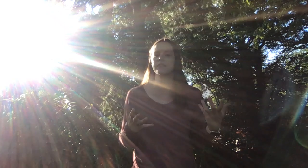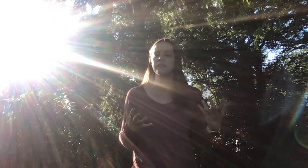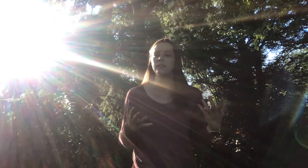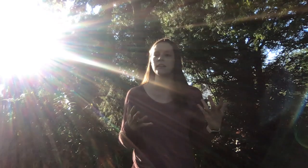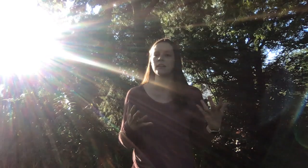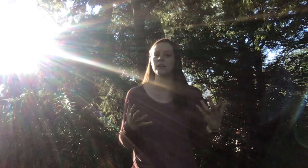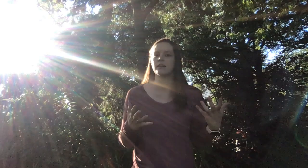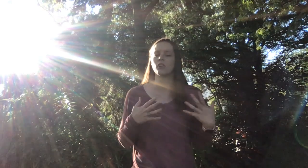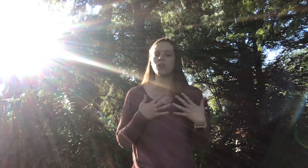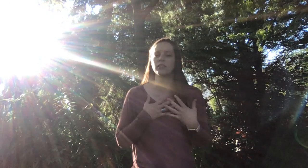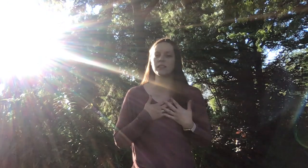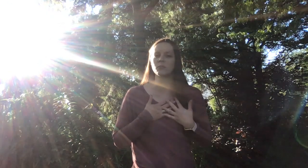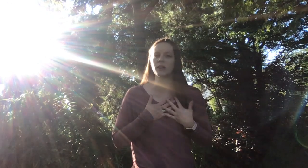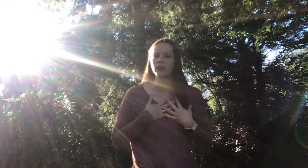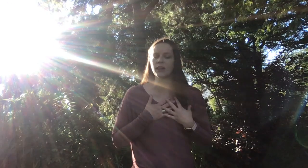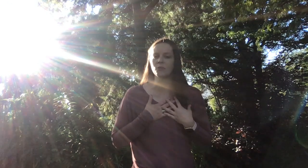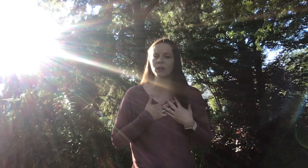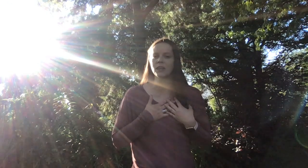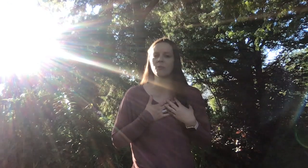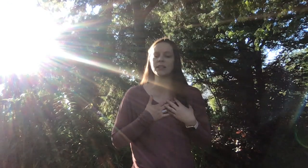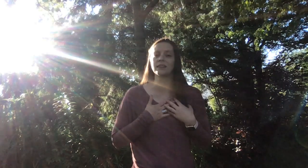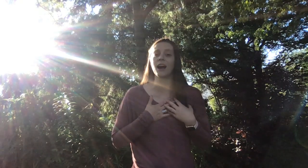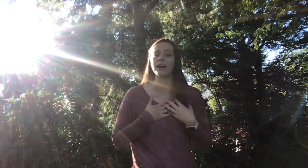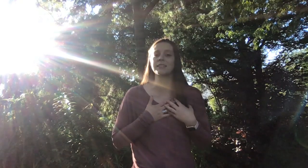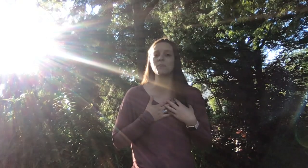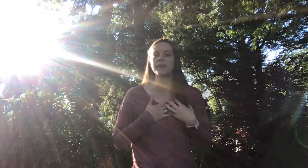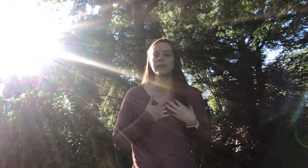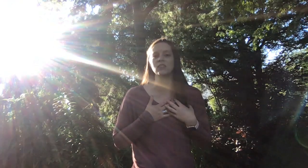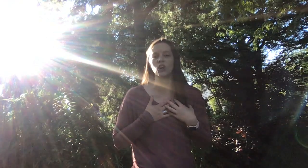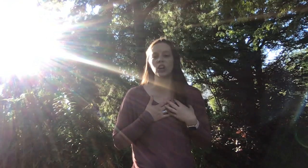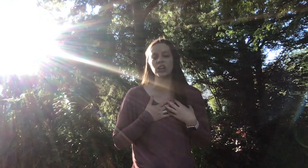the Holy Spirit. It really was God speaking to her.